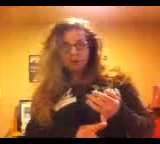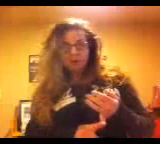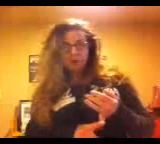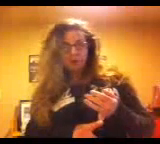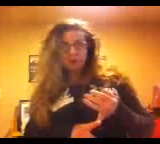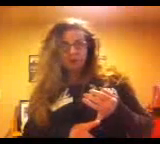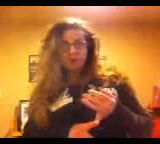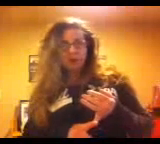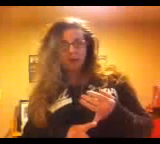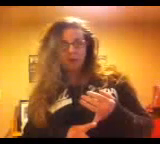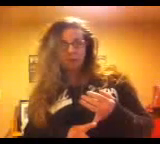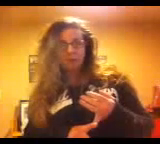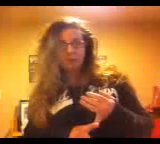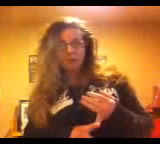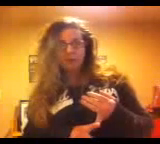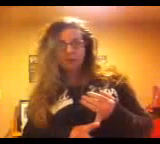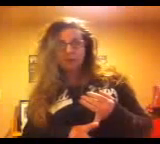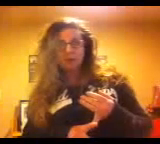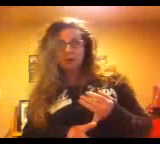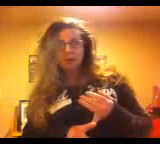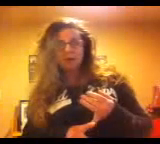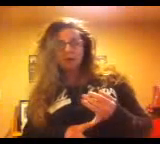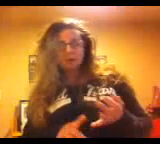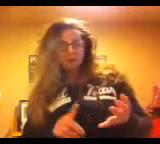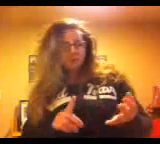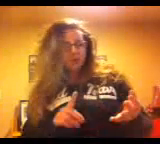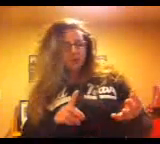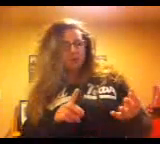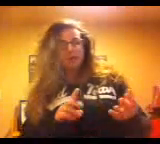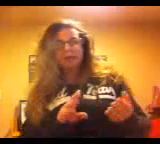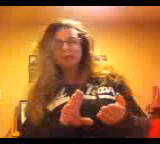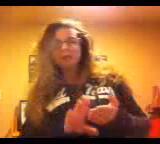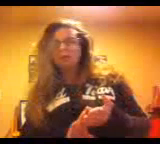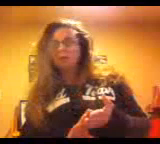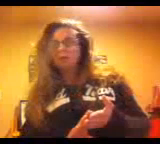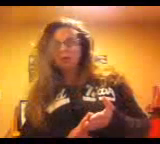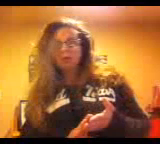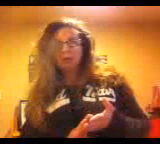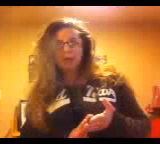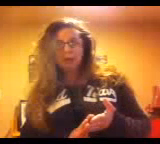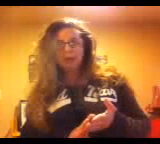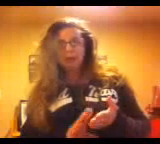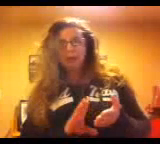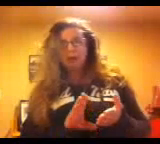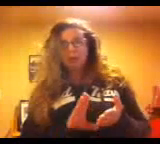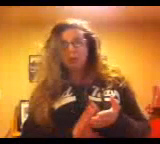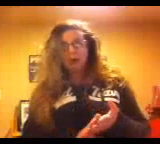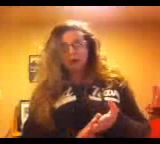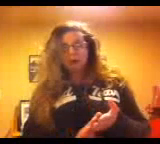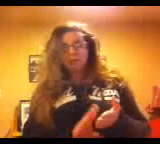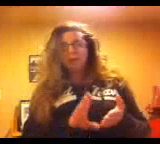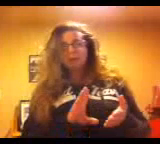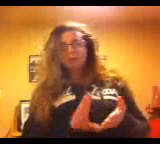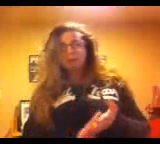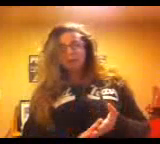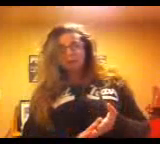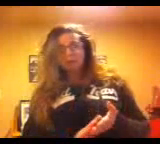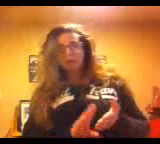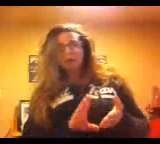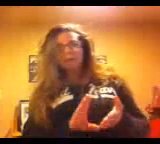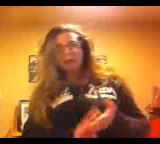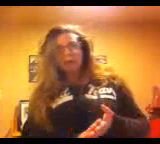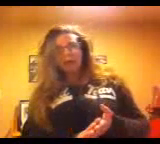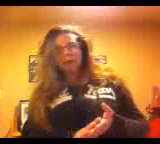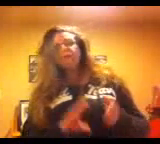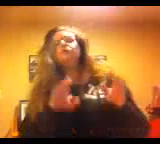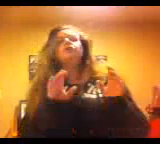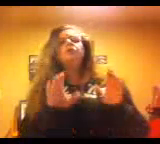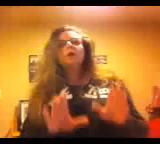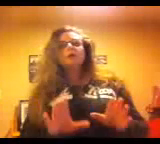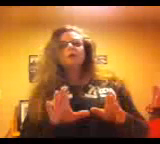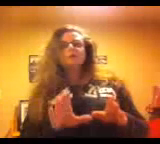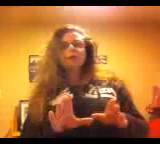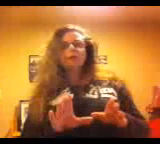you that you can go ahead and print out right away and that is all located in our welcome starter package just made